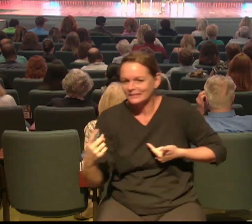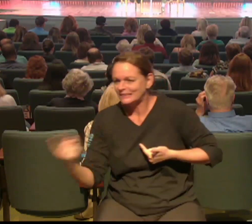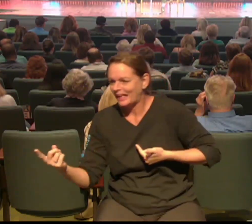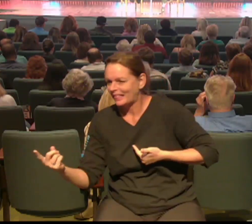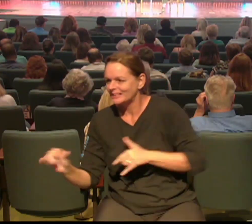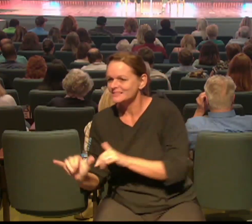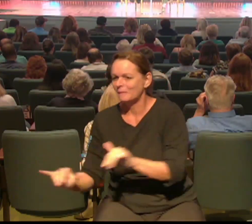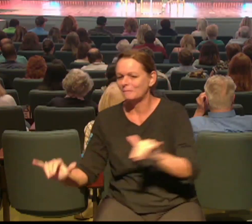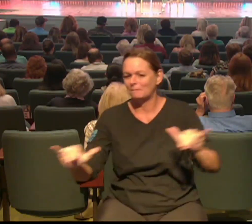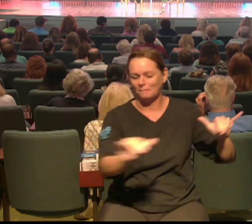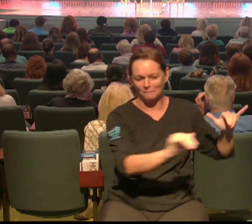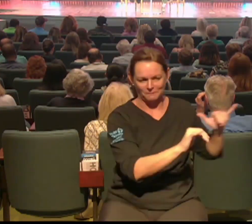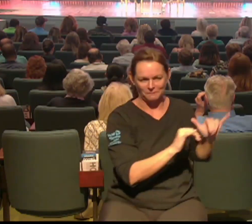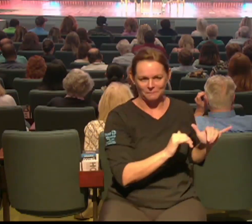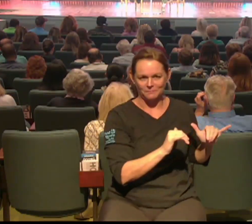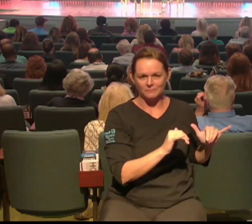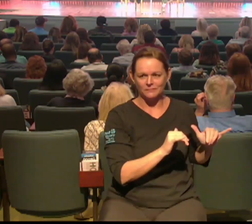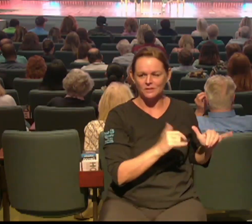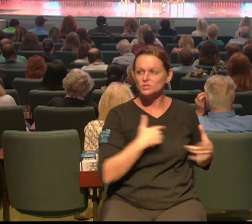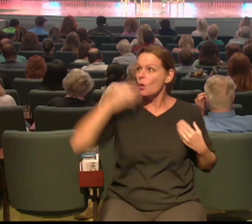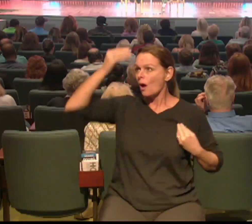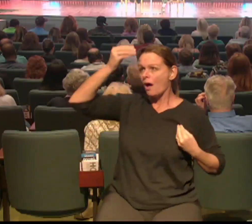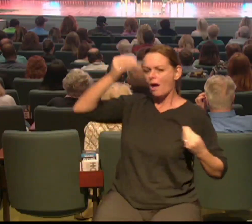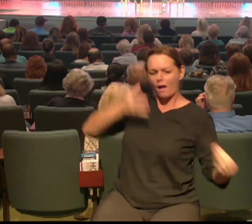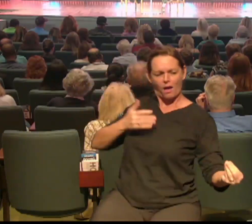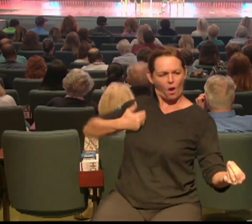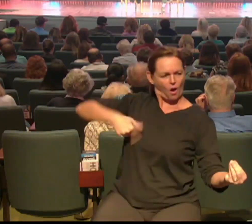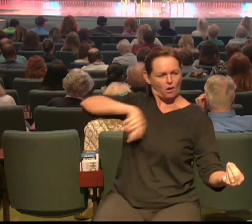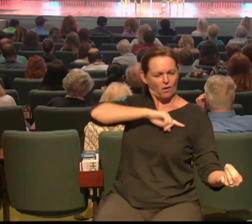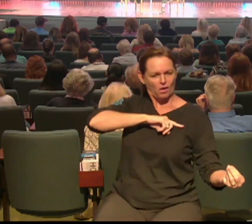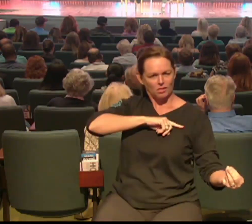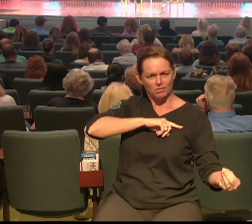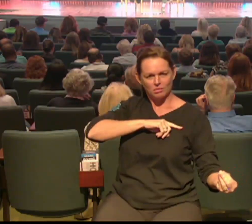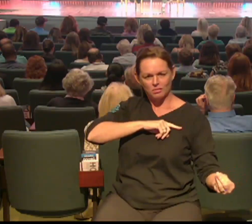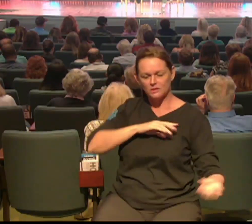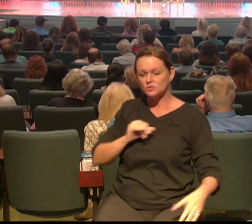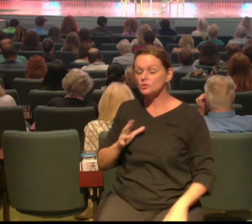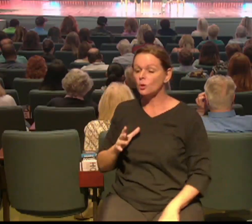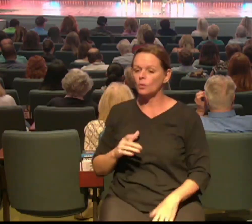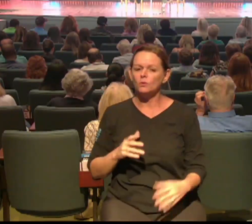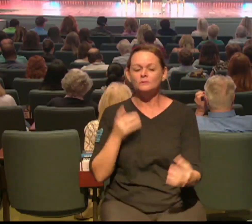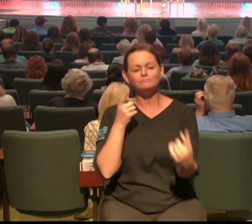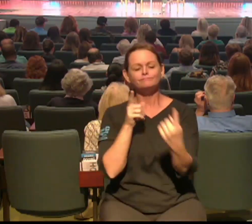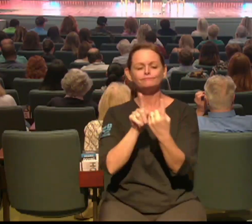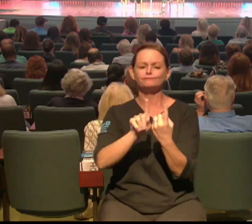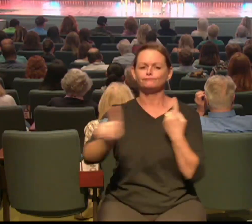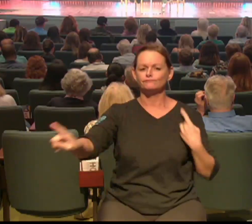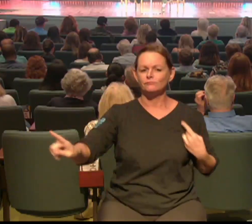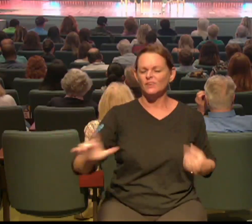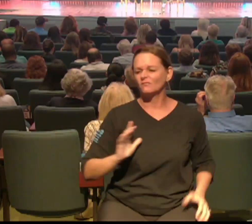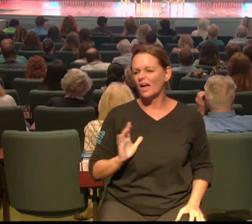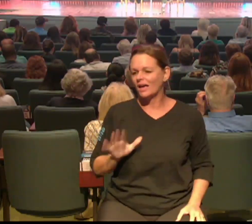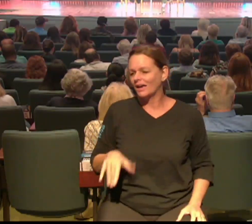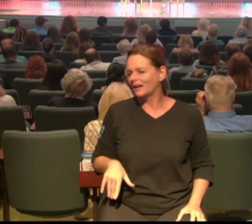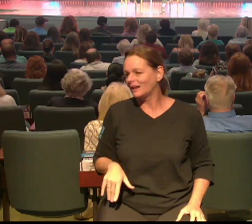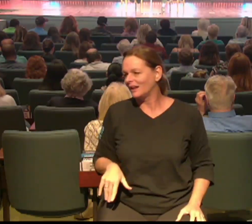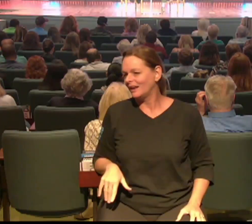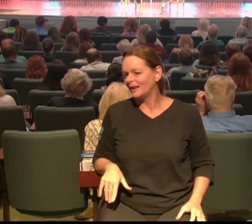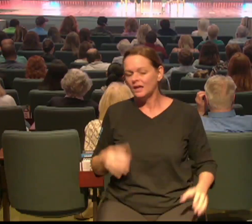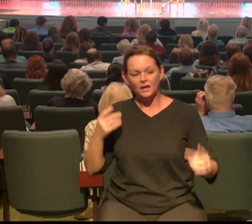See, this is the point. Seen people, see people. Those of us who have been seen by Jesus and have experienced